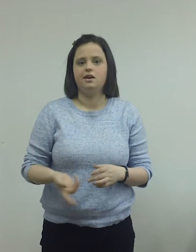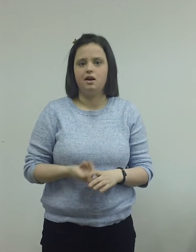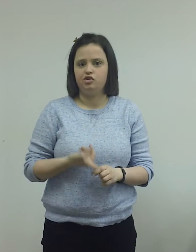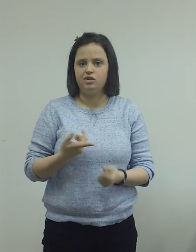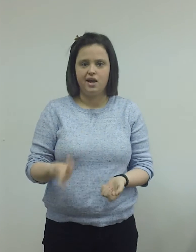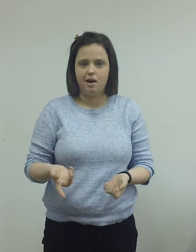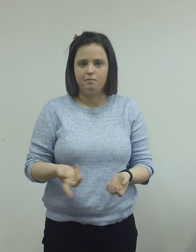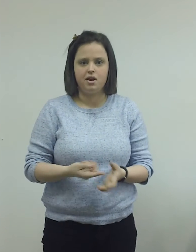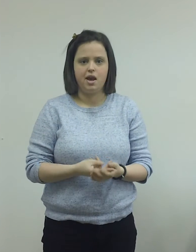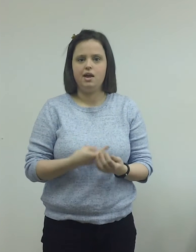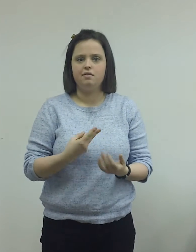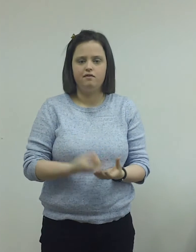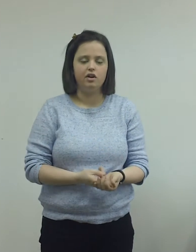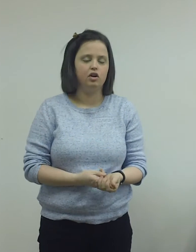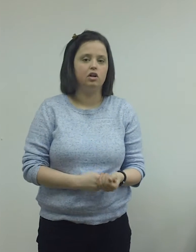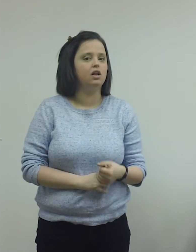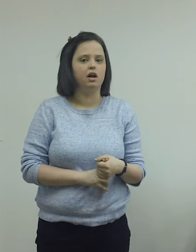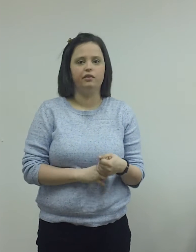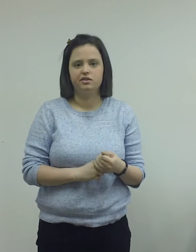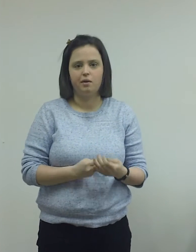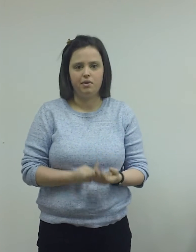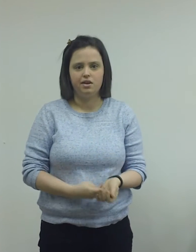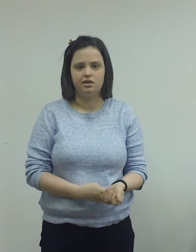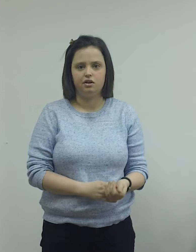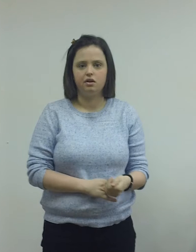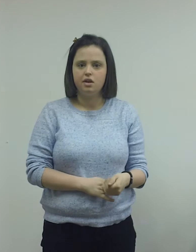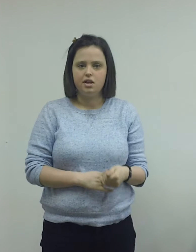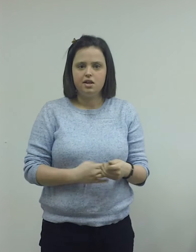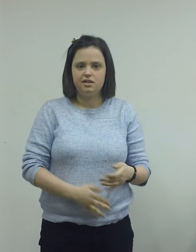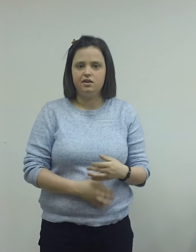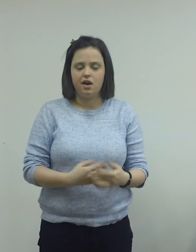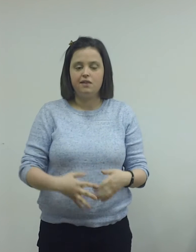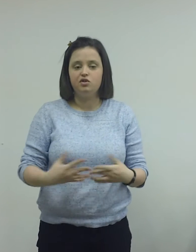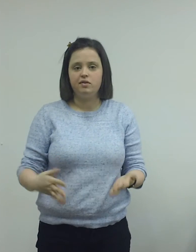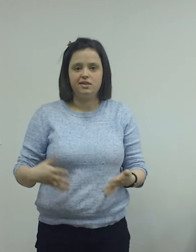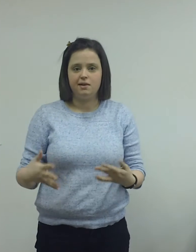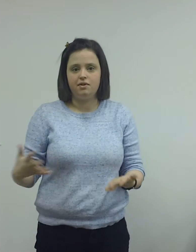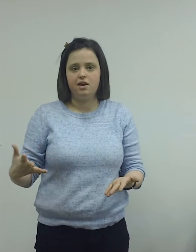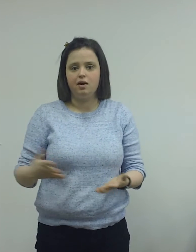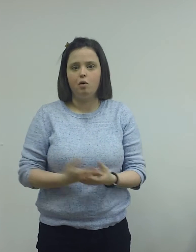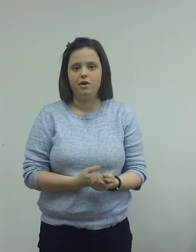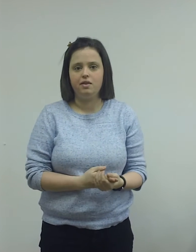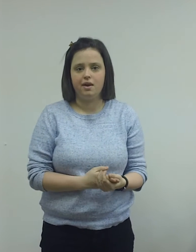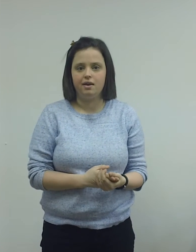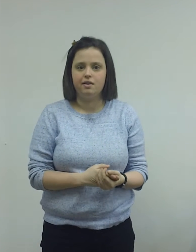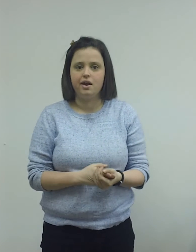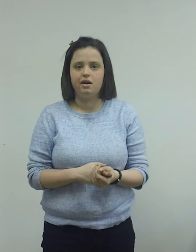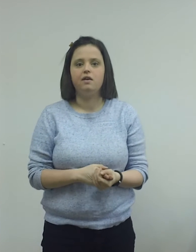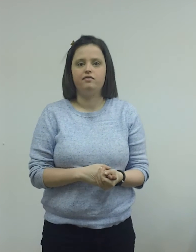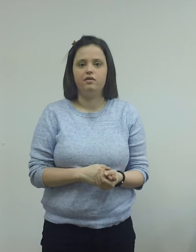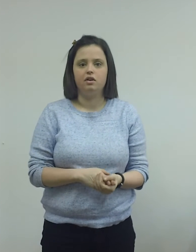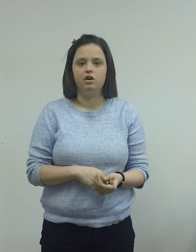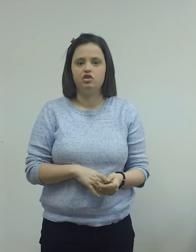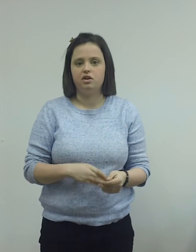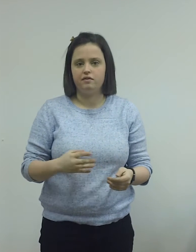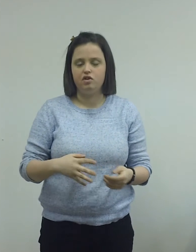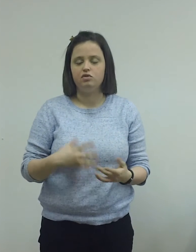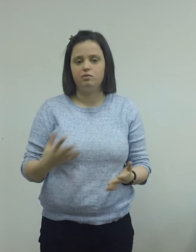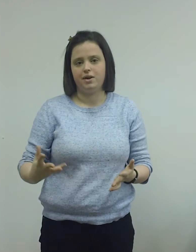take on Shazam, again, Vigel, all those companies that are still kind of doing the same thing, hoping that they get a large enough user